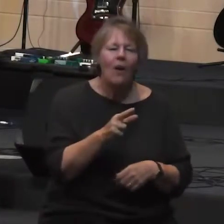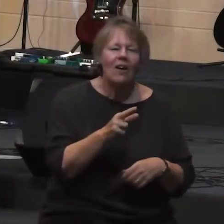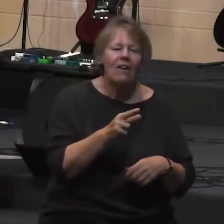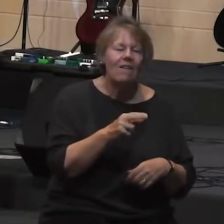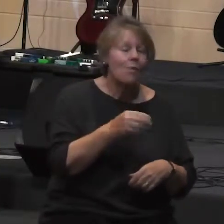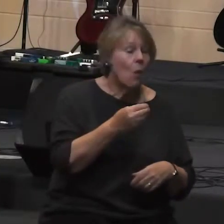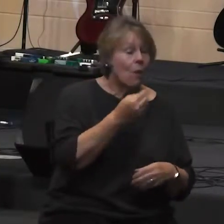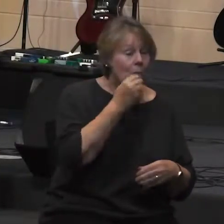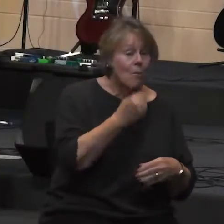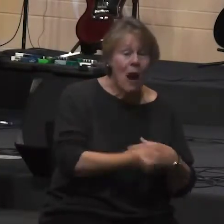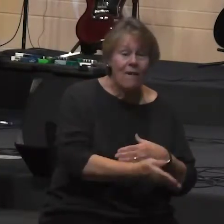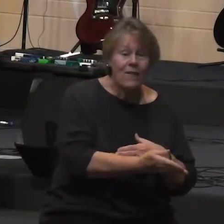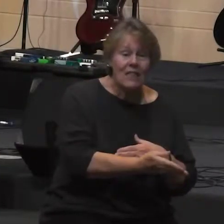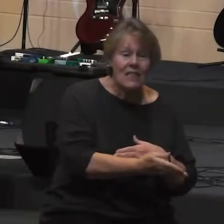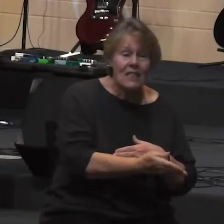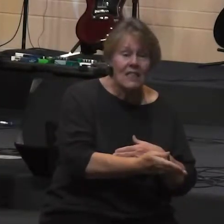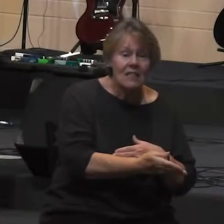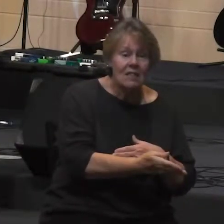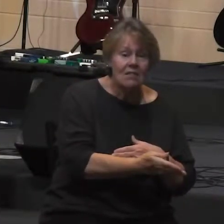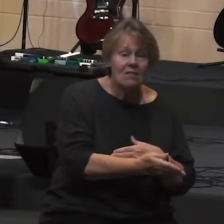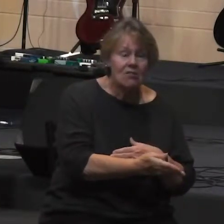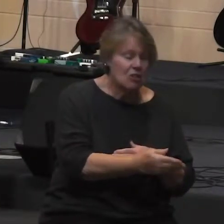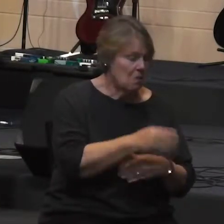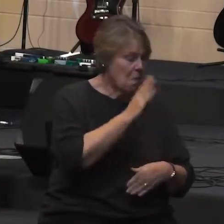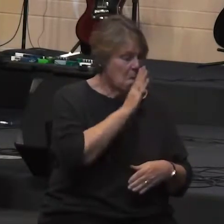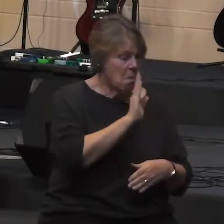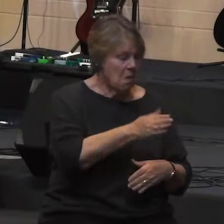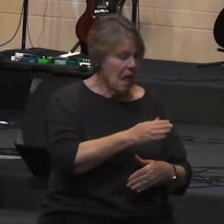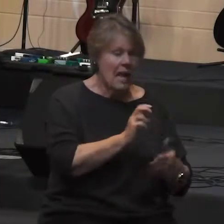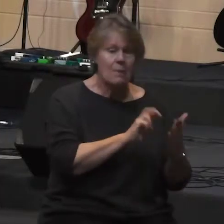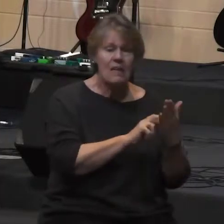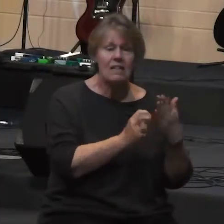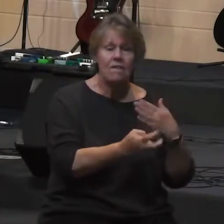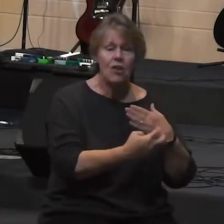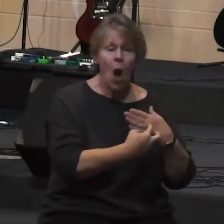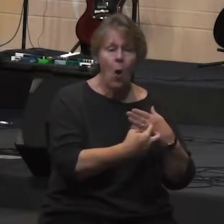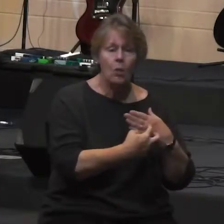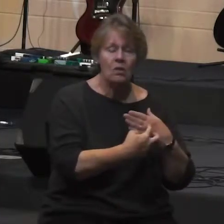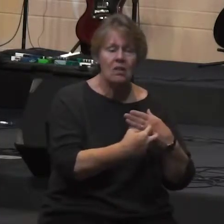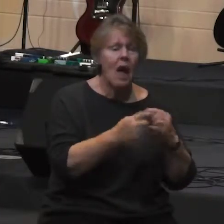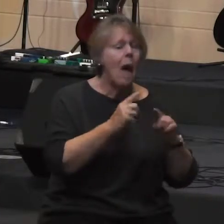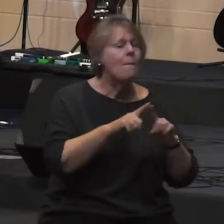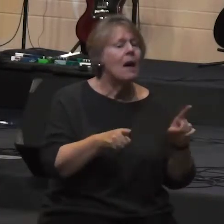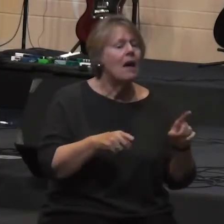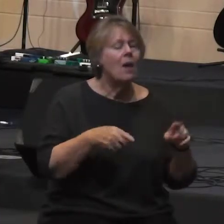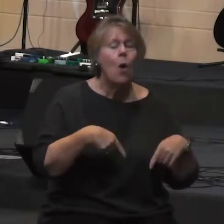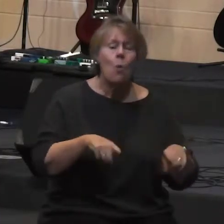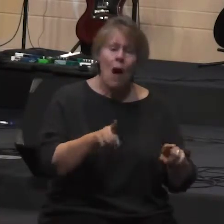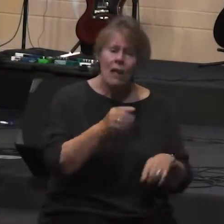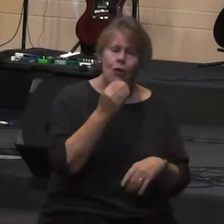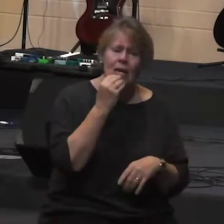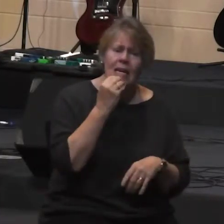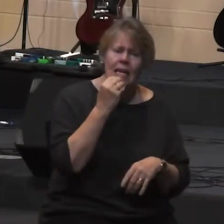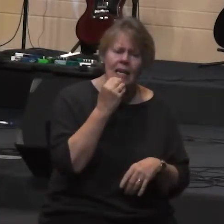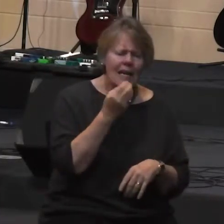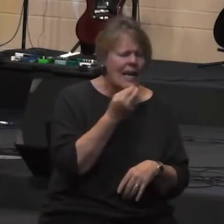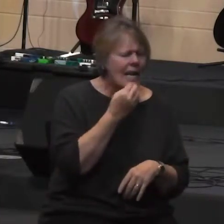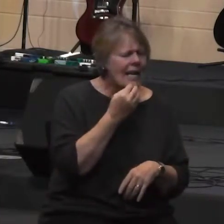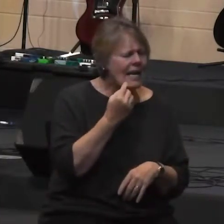a plain piece of toast this week while you're eating at a meal eat something that is the most basic